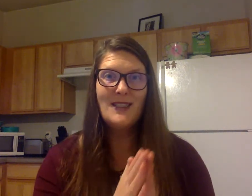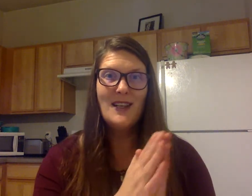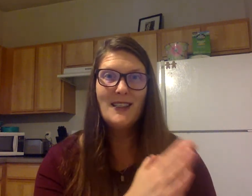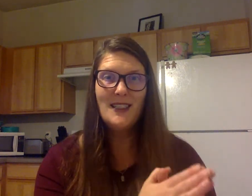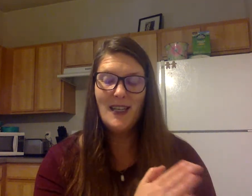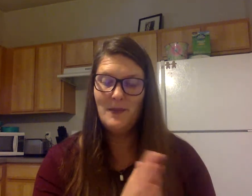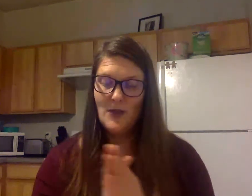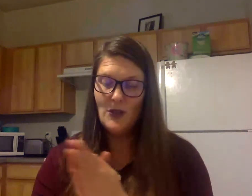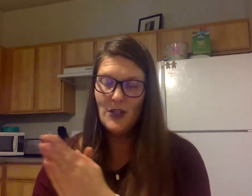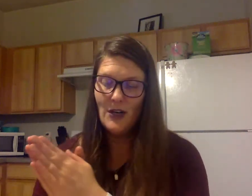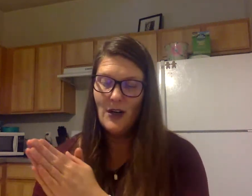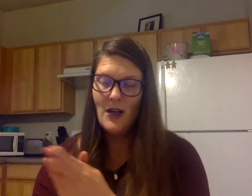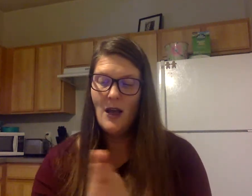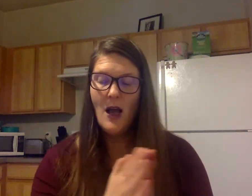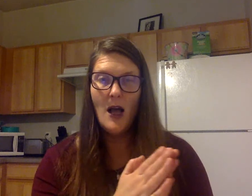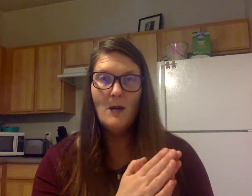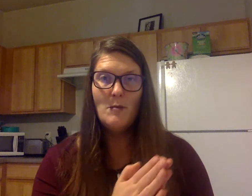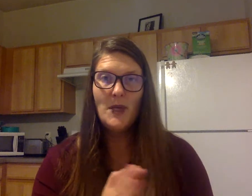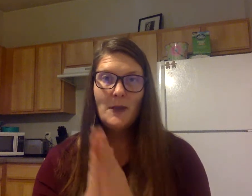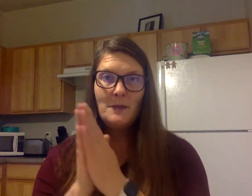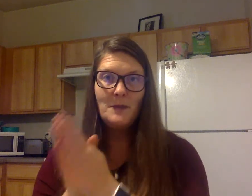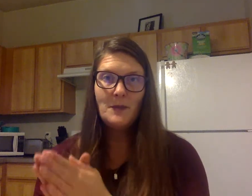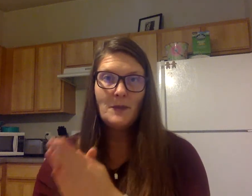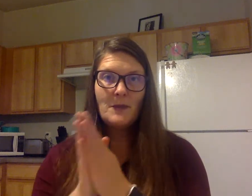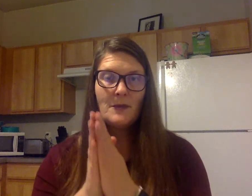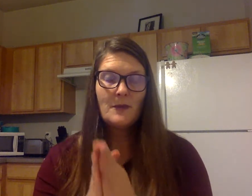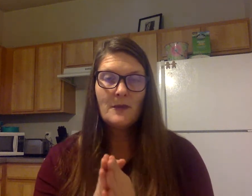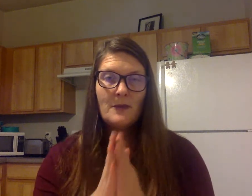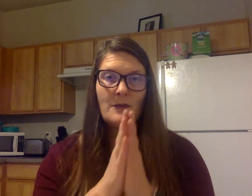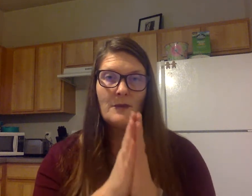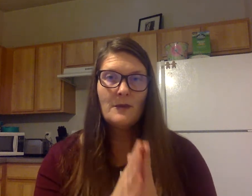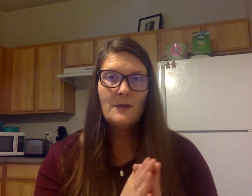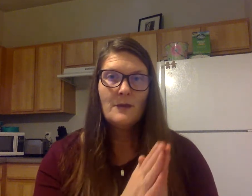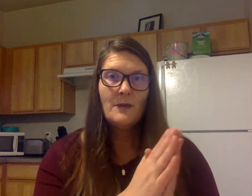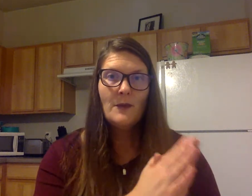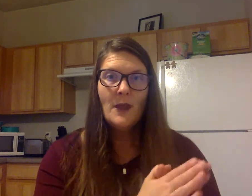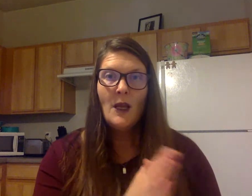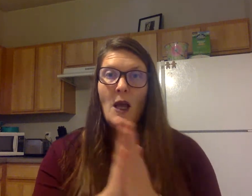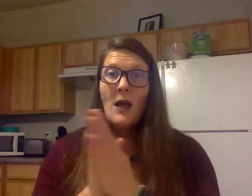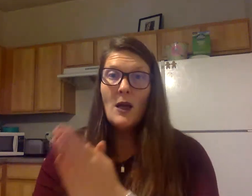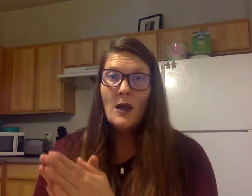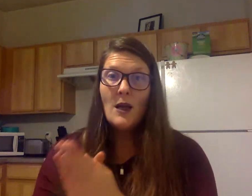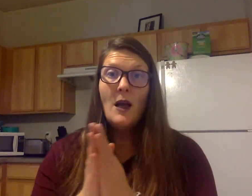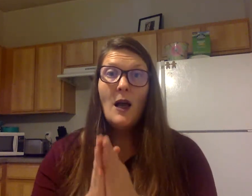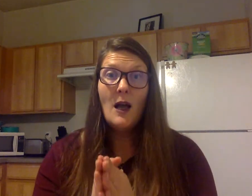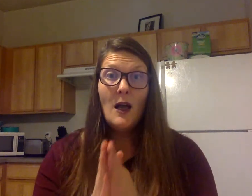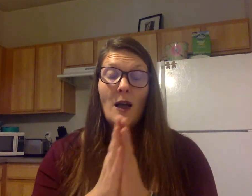get your choppers ready my